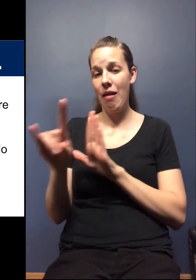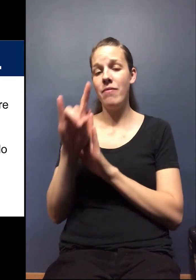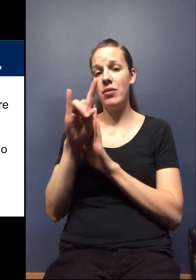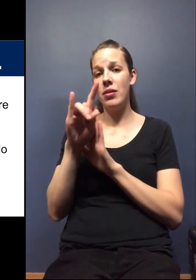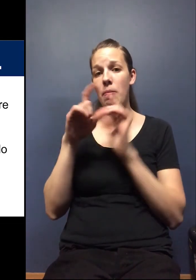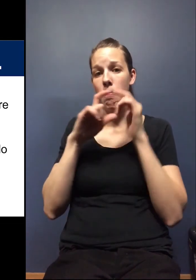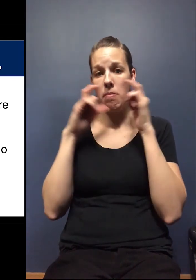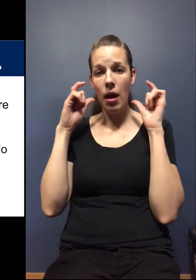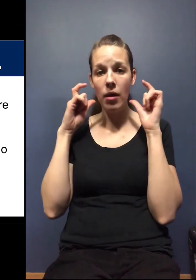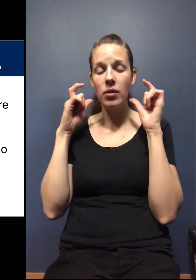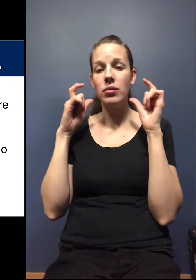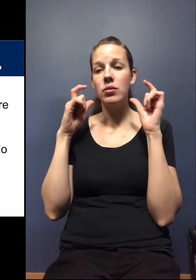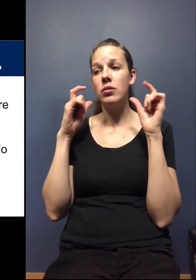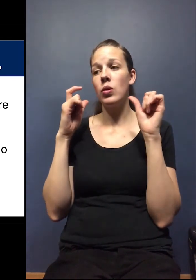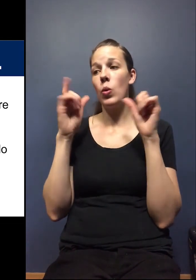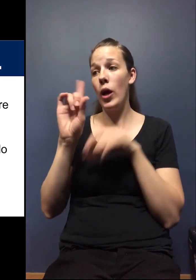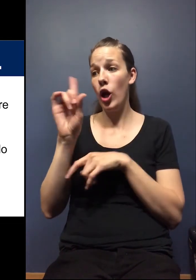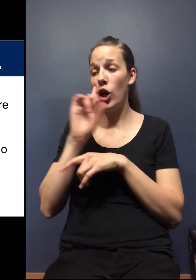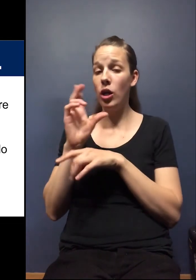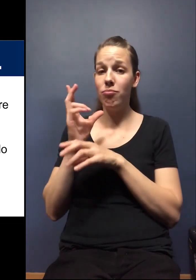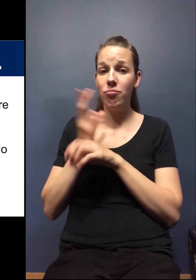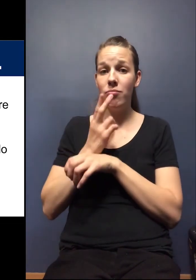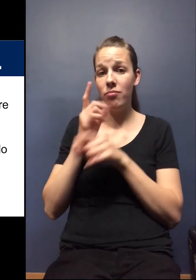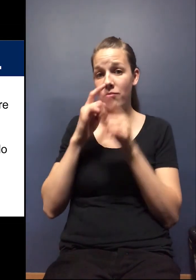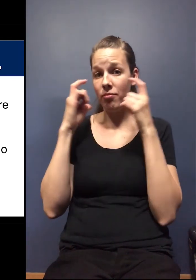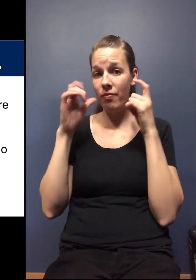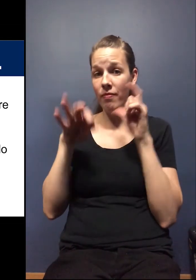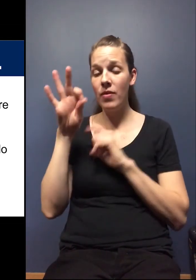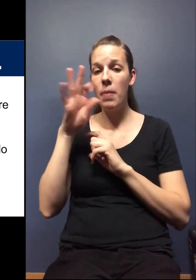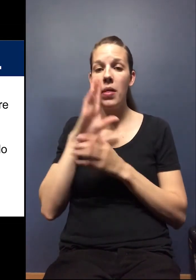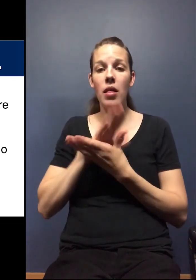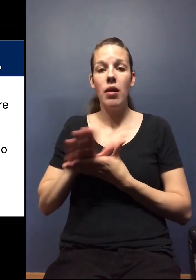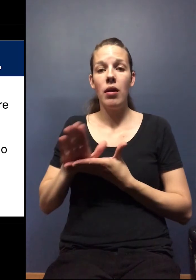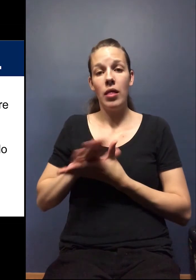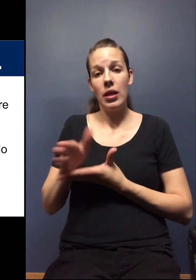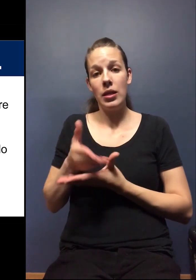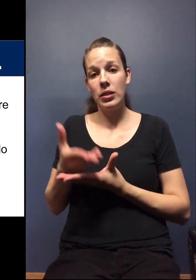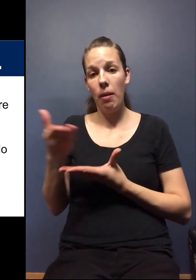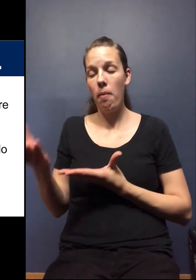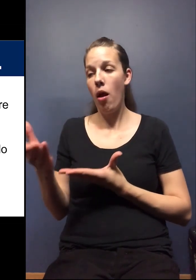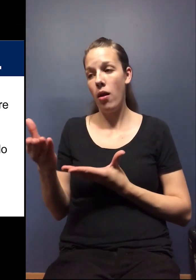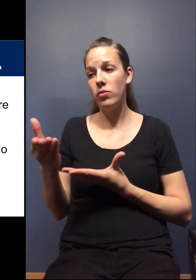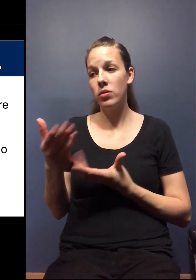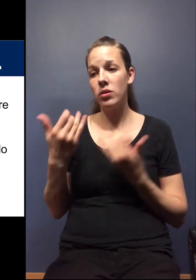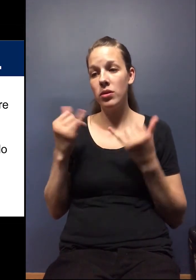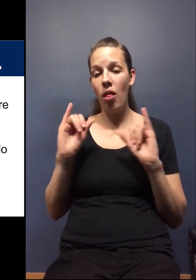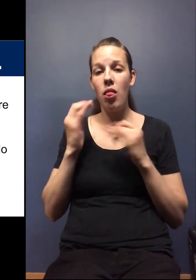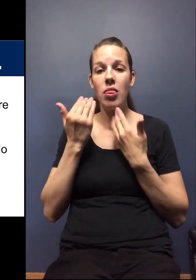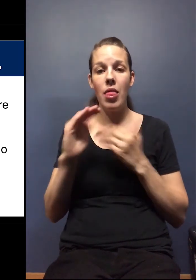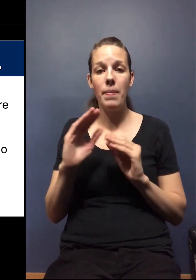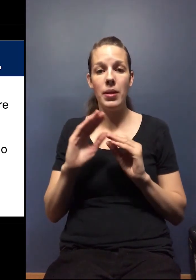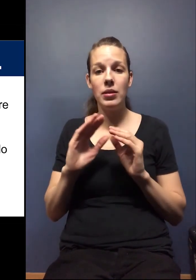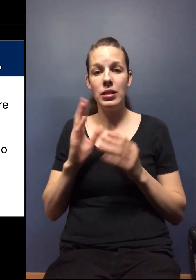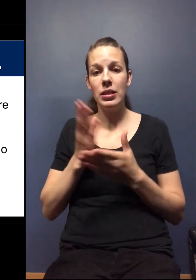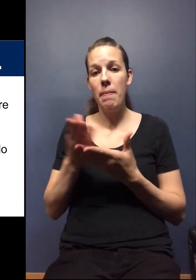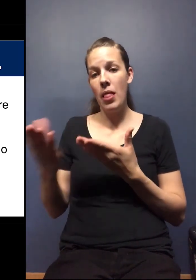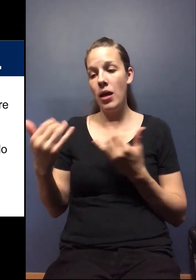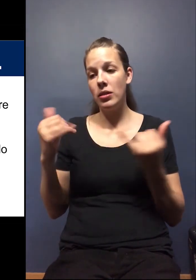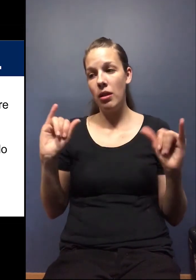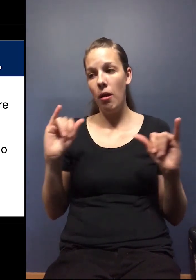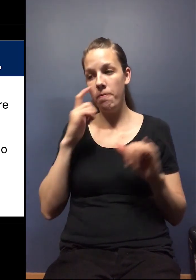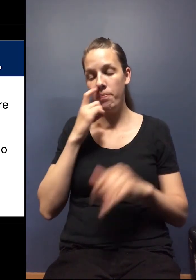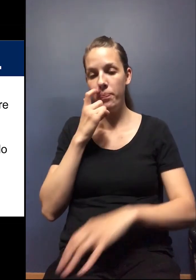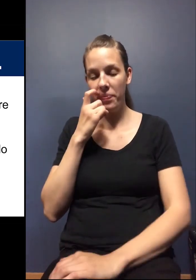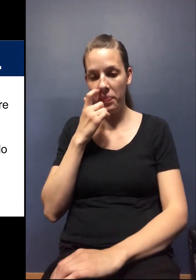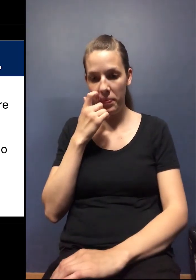identify masks and where to locate masks, but also those cleaning supplies that, um, are still in limited supply. So